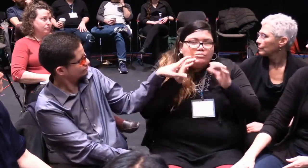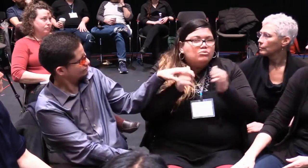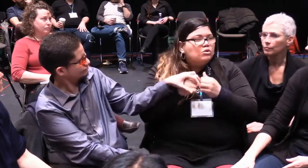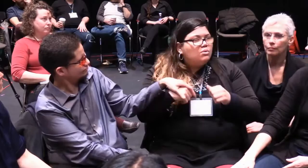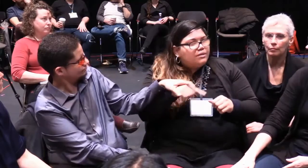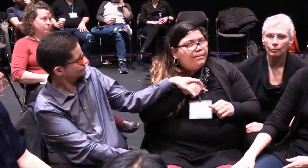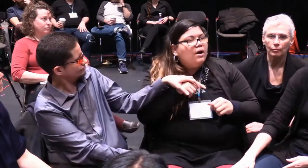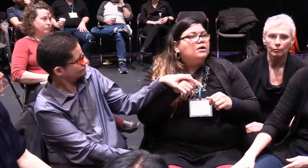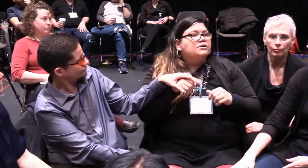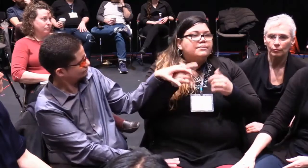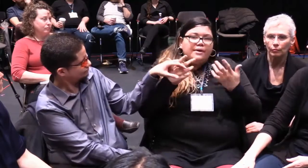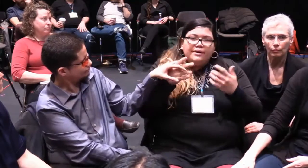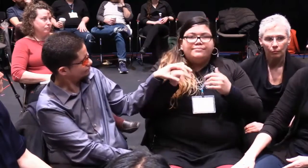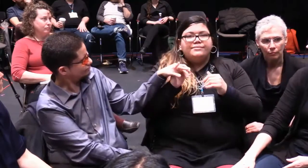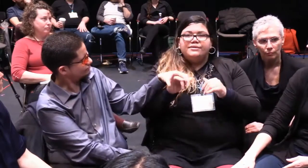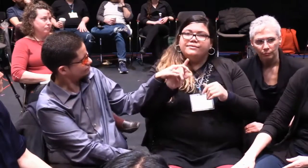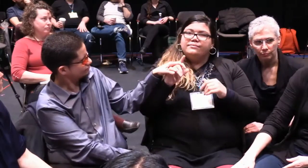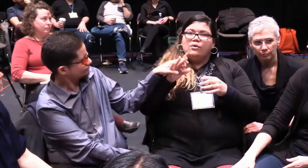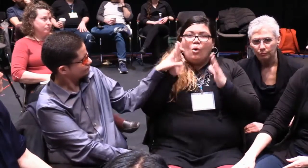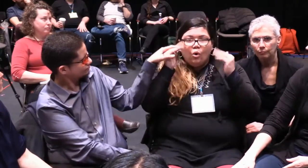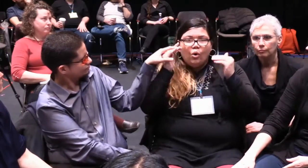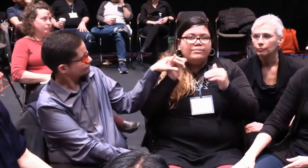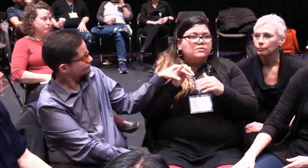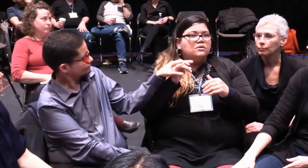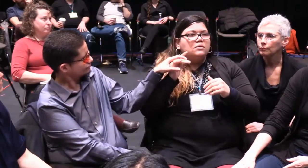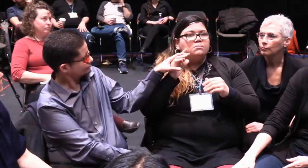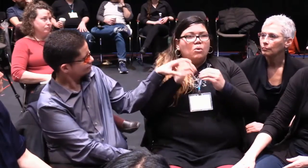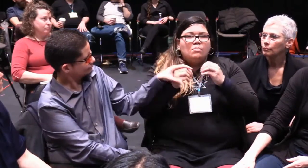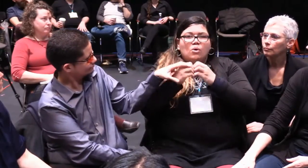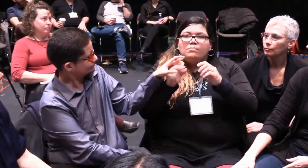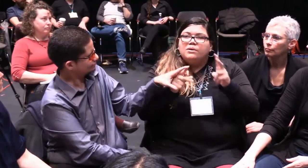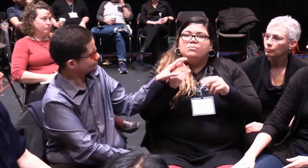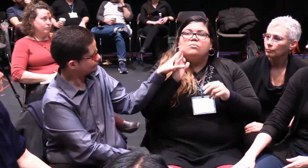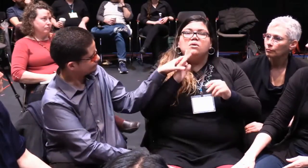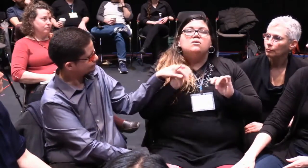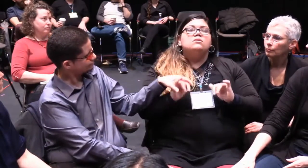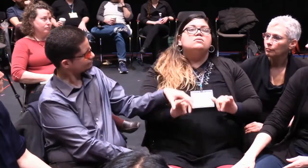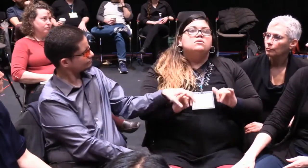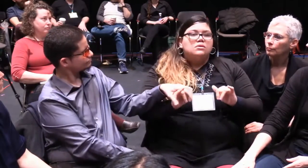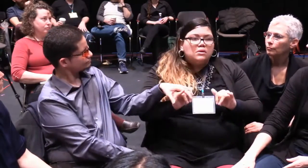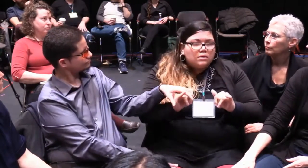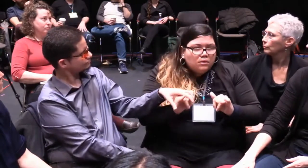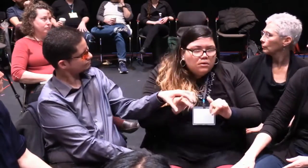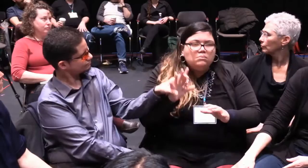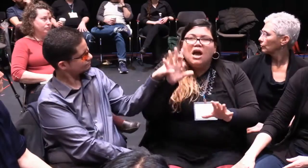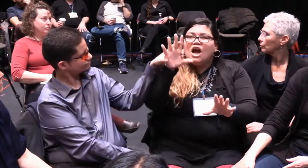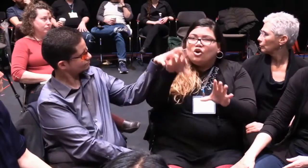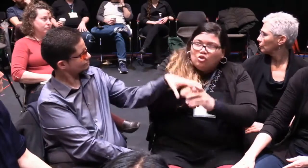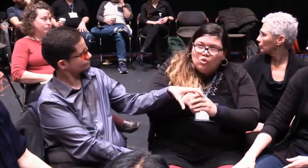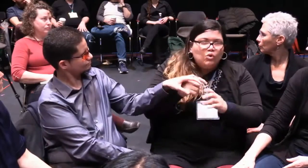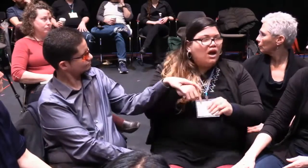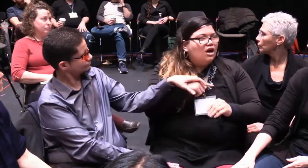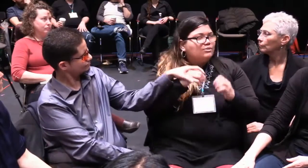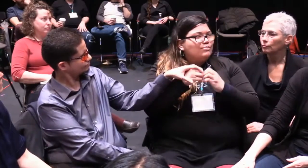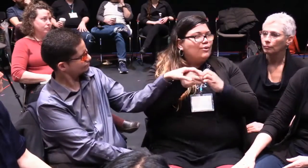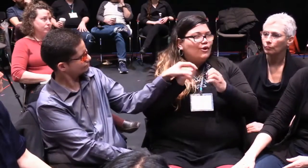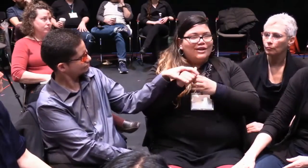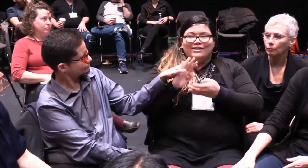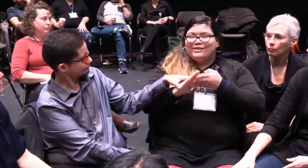several different directions. And there's also always an interest to communicate with everyone, yes. To be included,